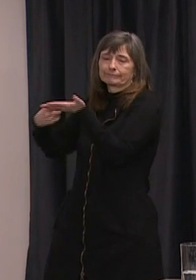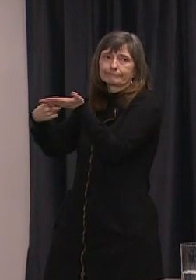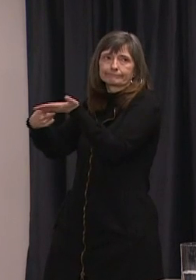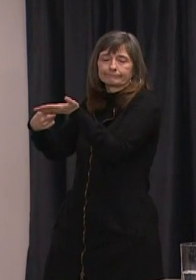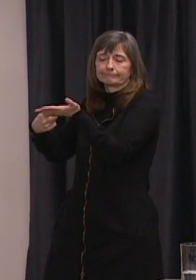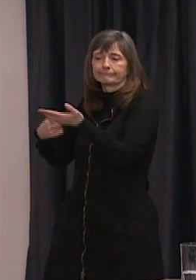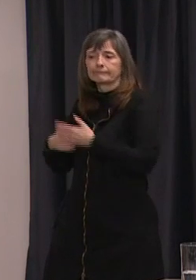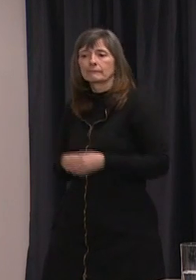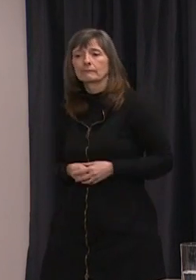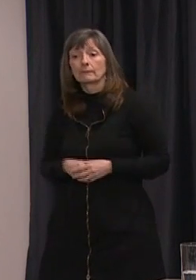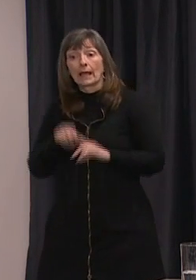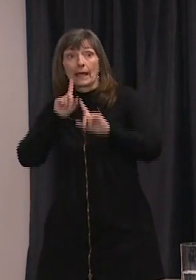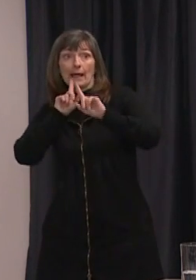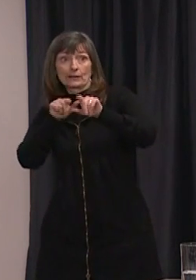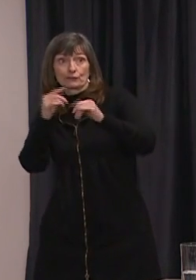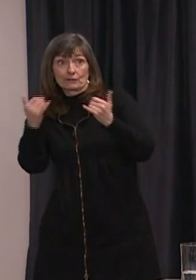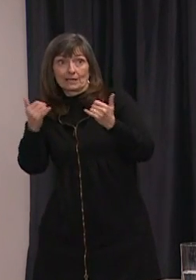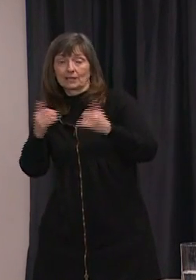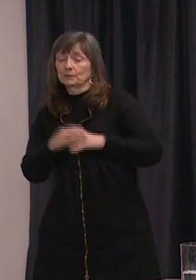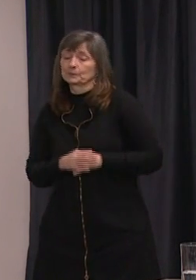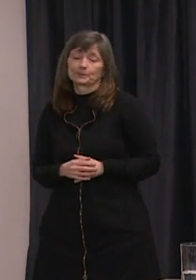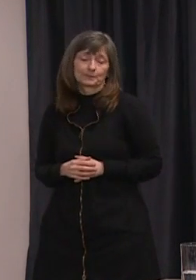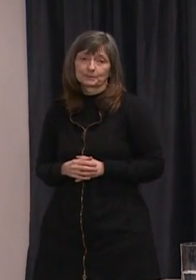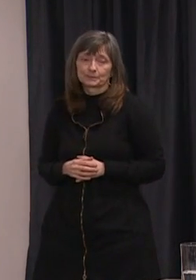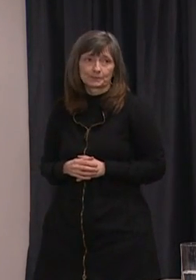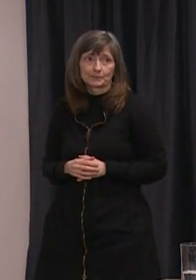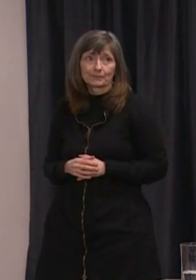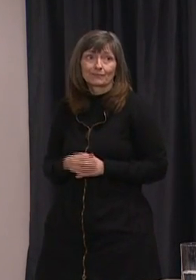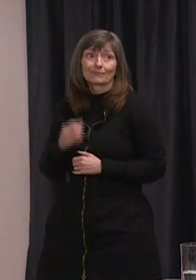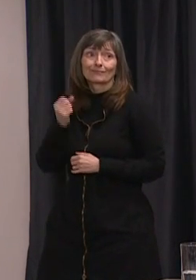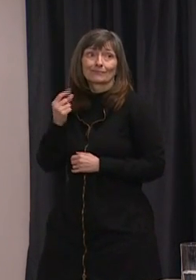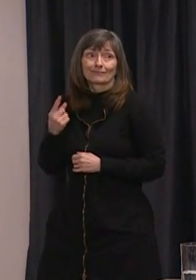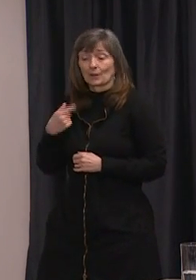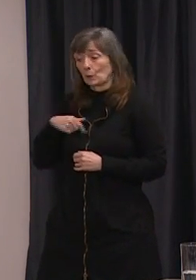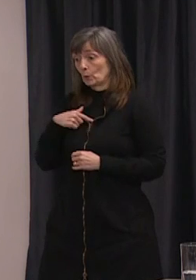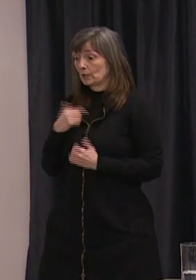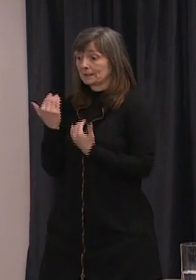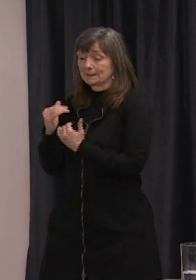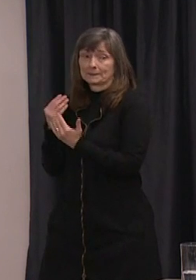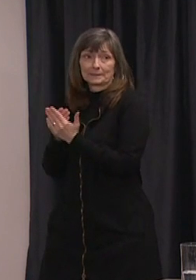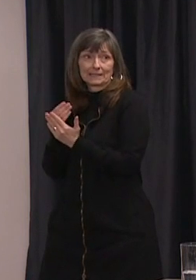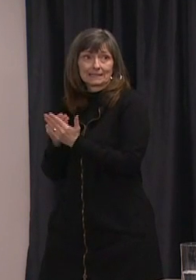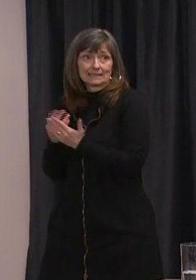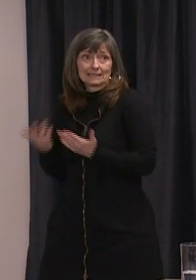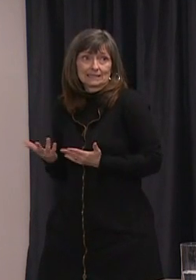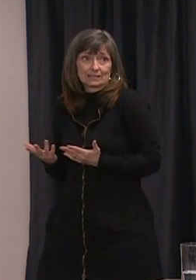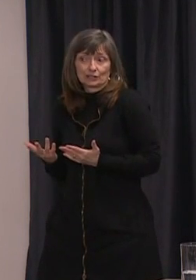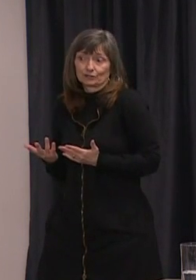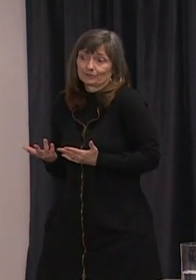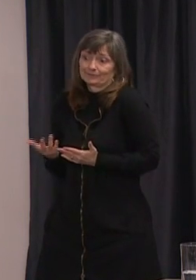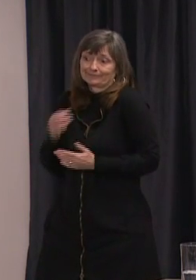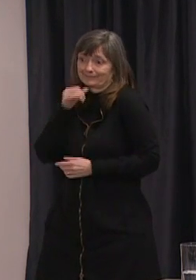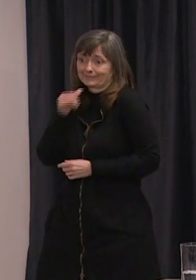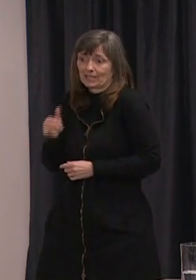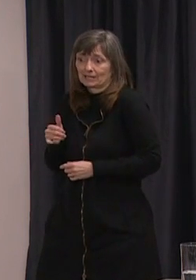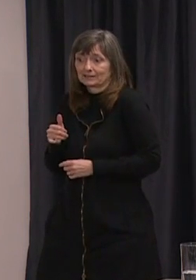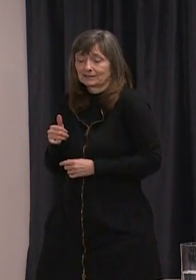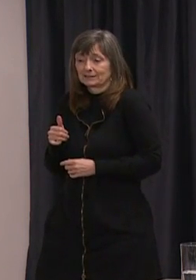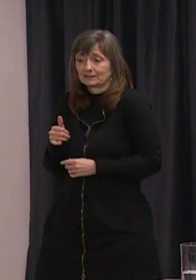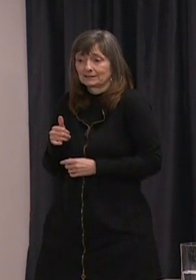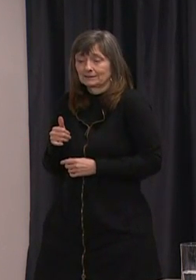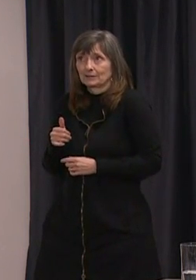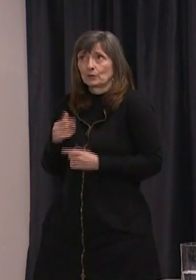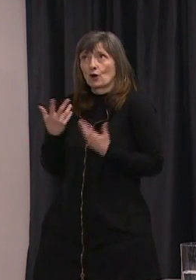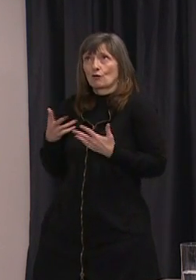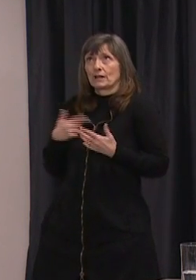we're looking at it we have limited fiscal capacity to do much uh more than uh uh we've thought of